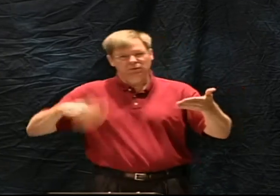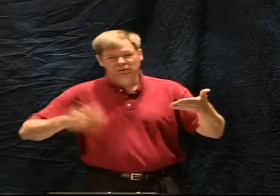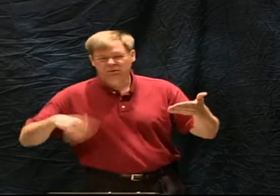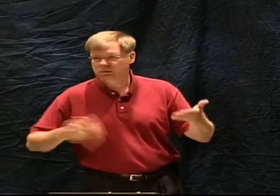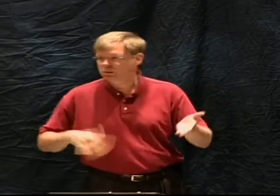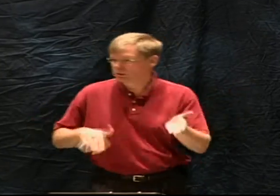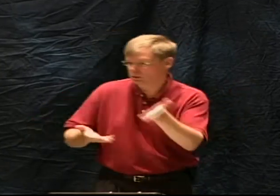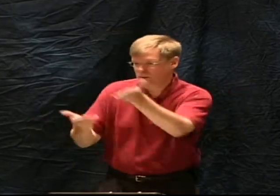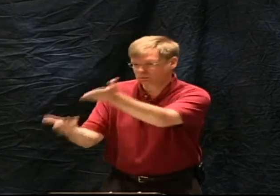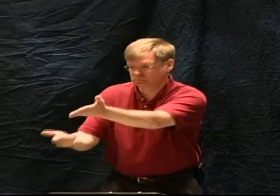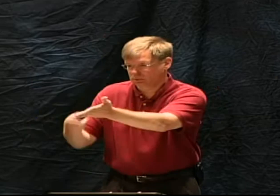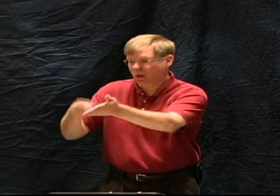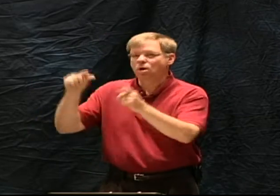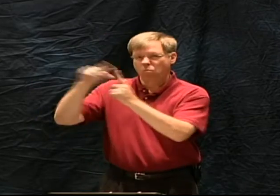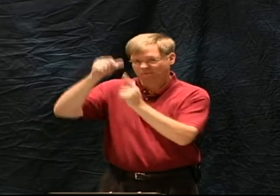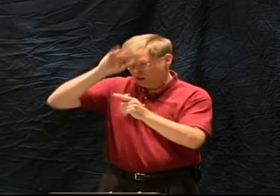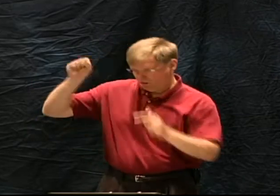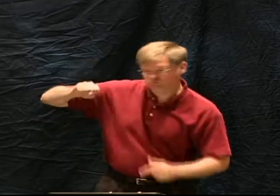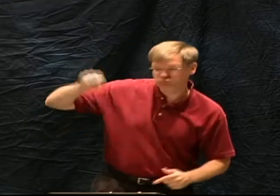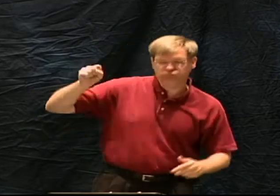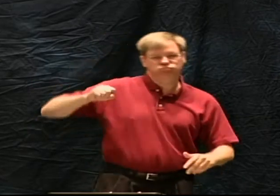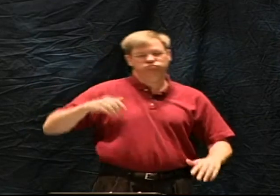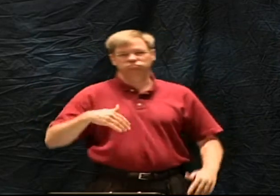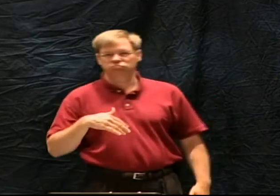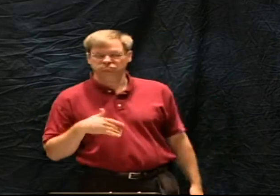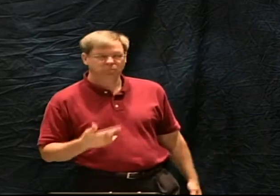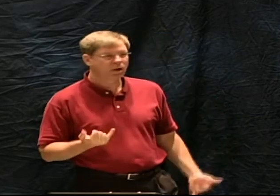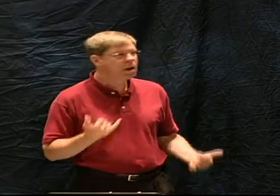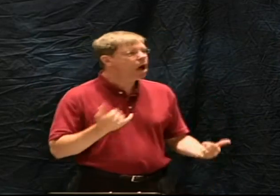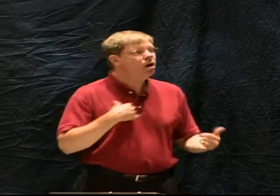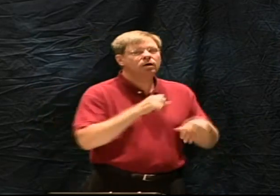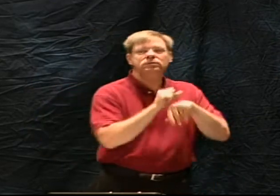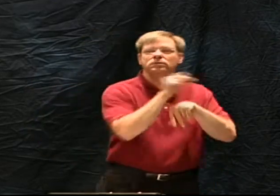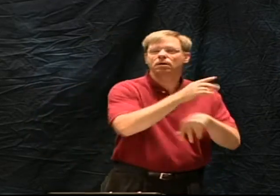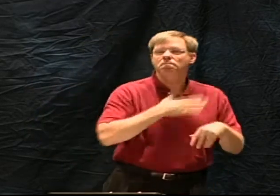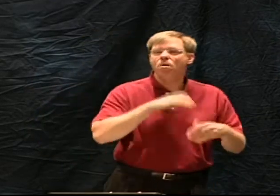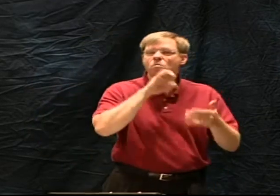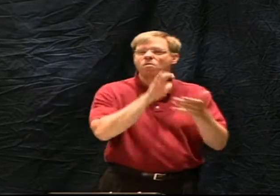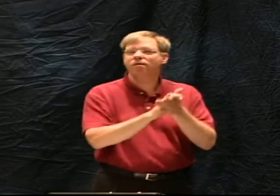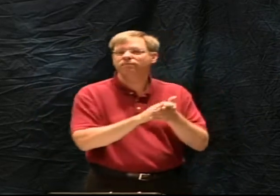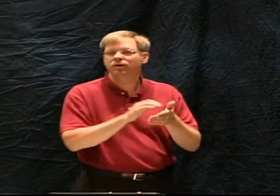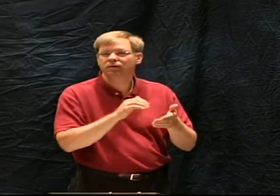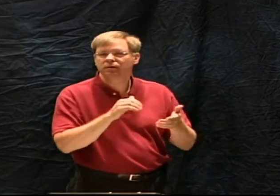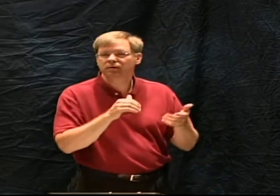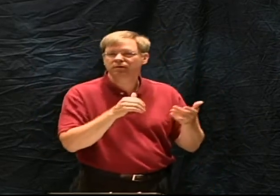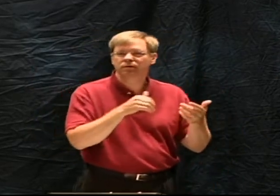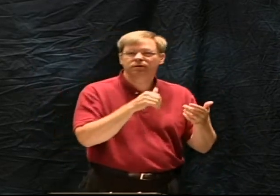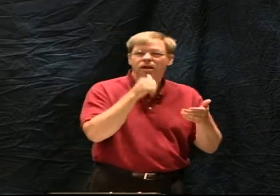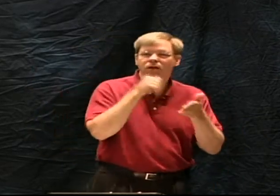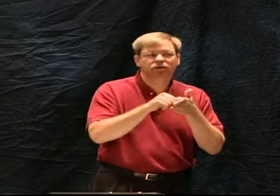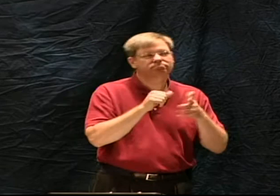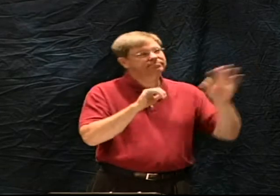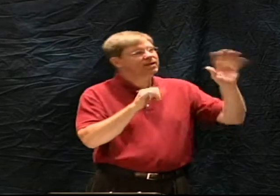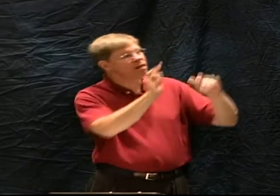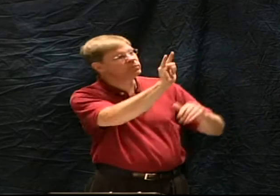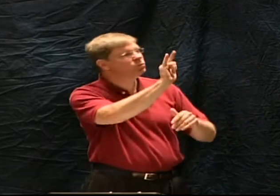That God inspired the writers, not necessarily inspired the writings, but he inspired the writers as